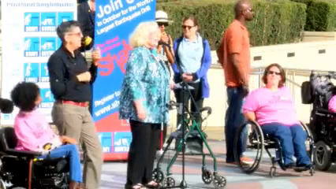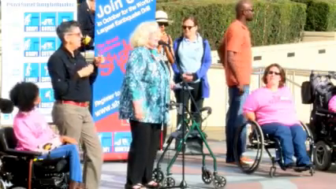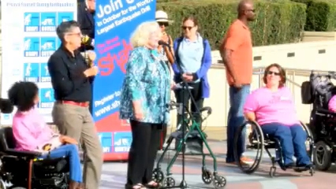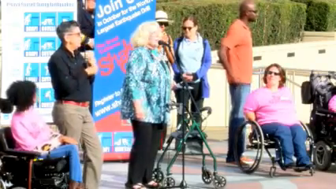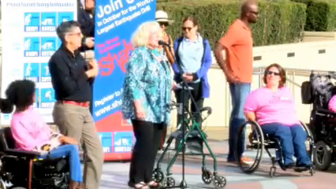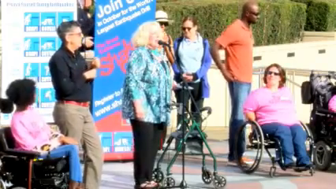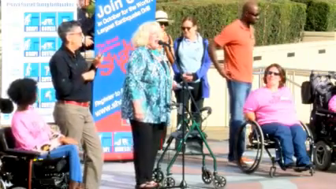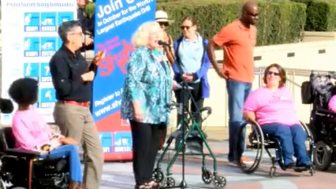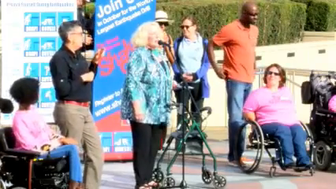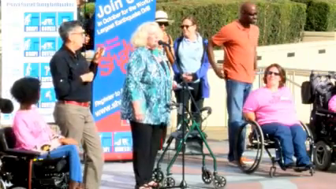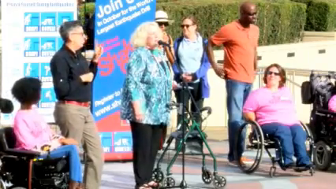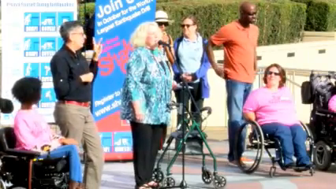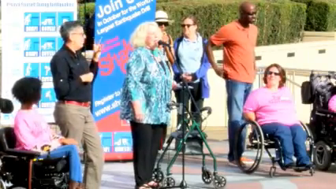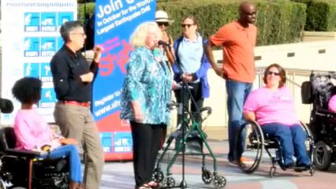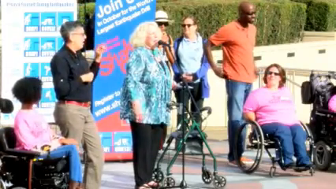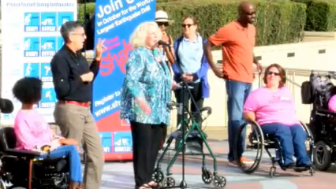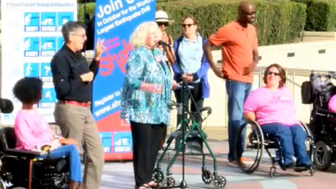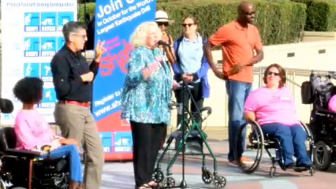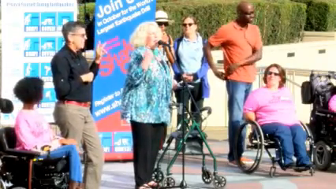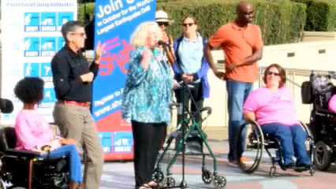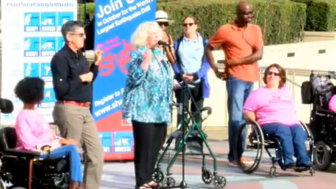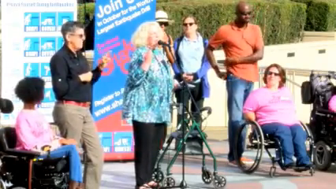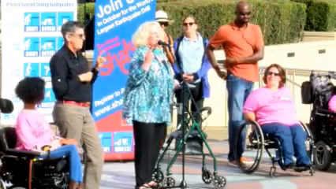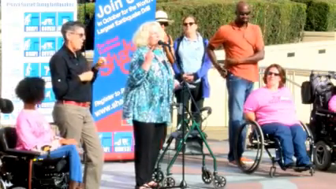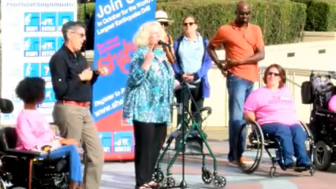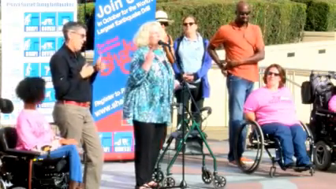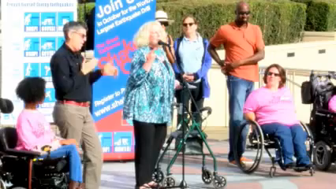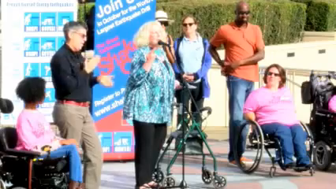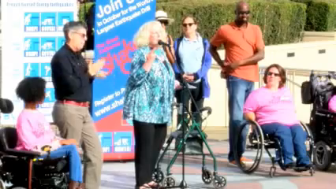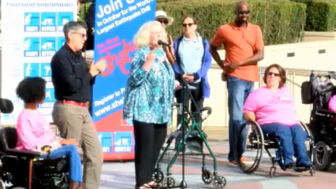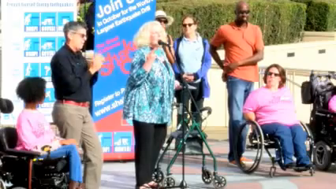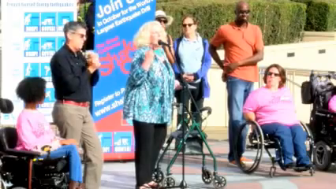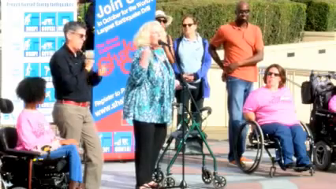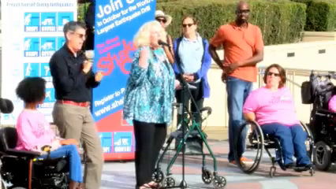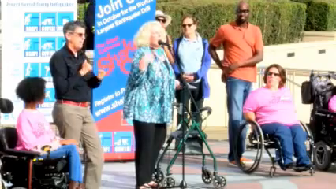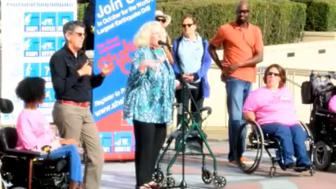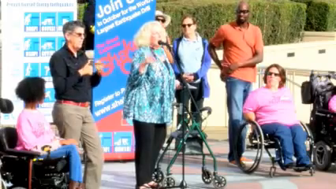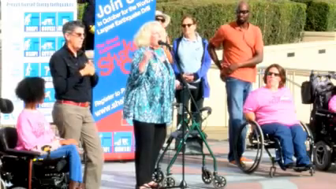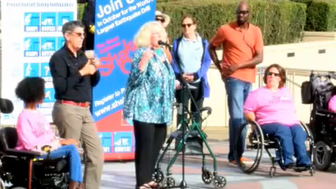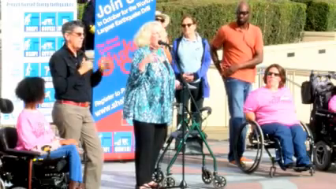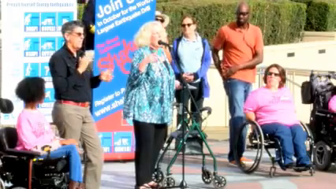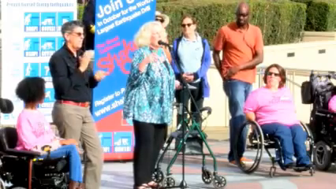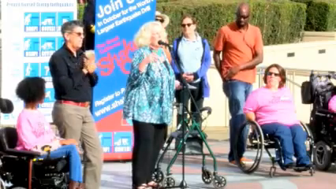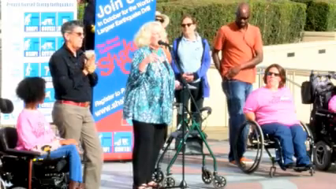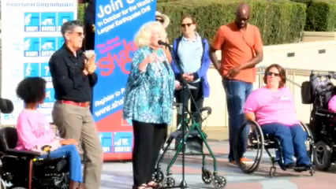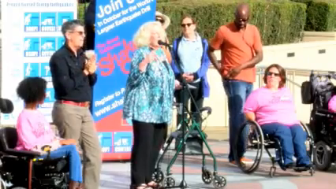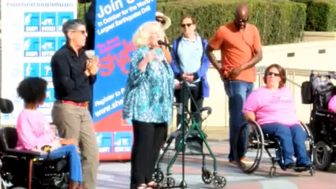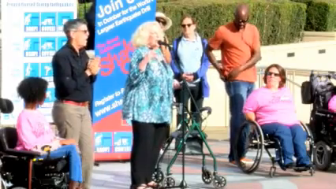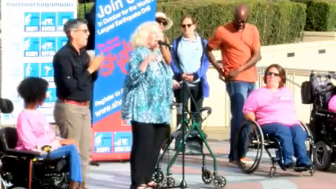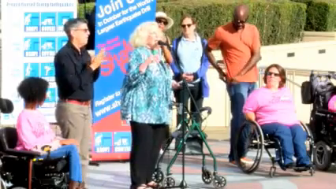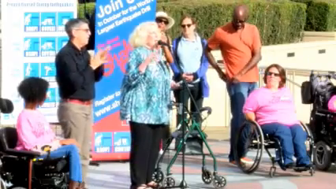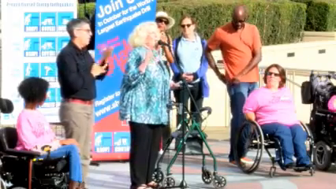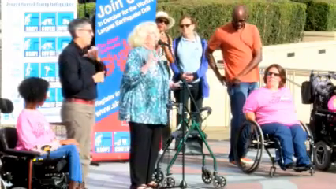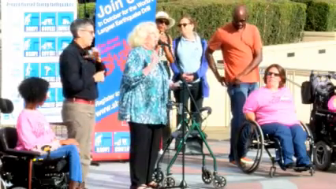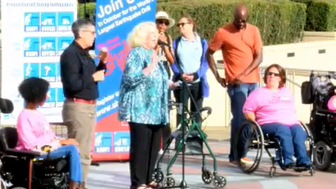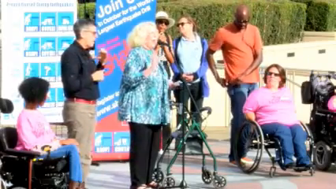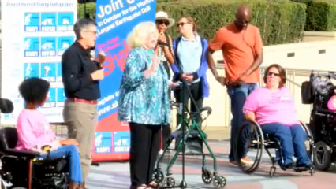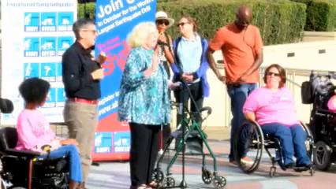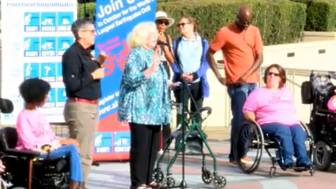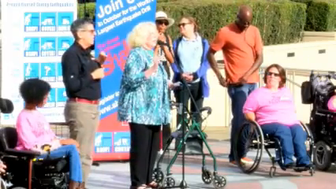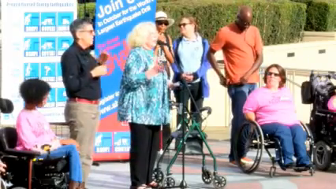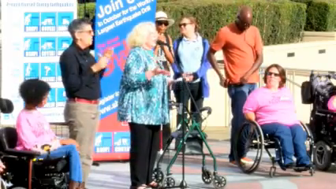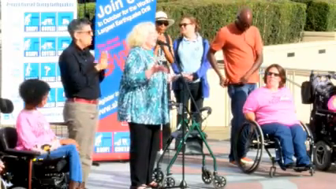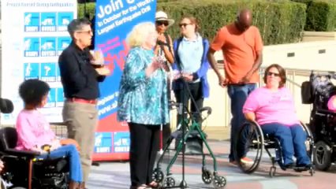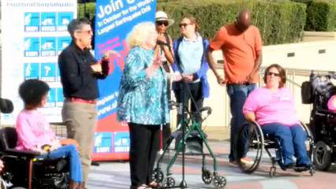ADA Amendments Act was passed. That's the first amendment, had to go through Congress, passed a whole